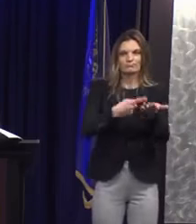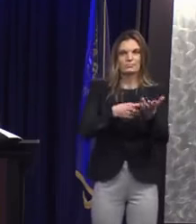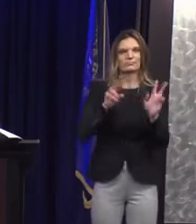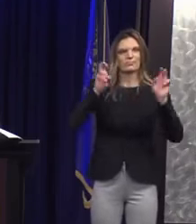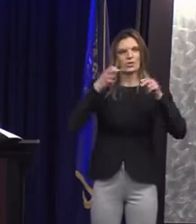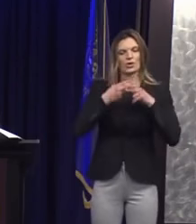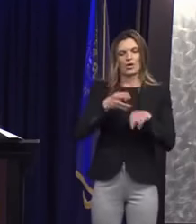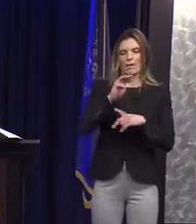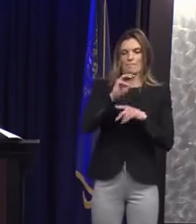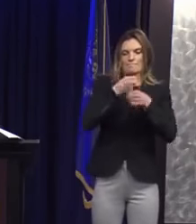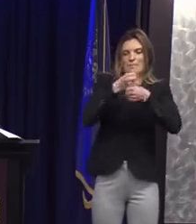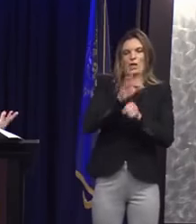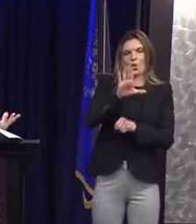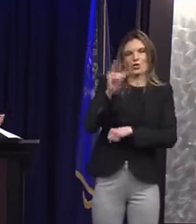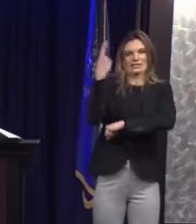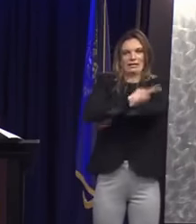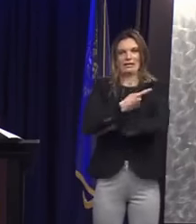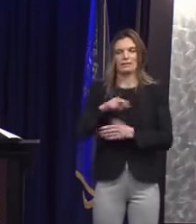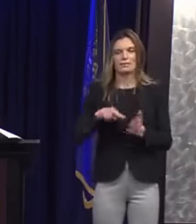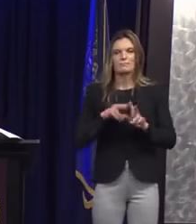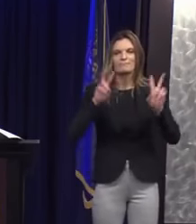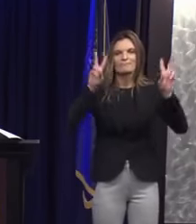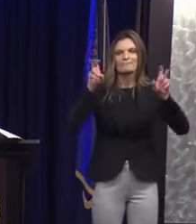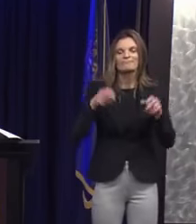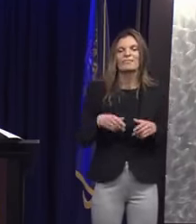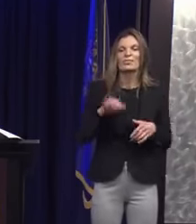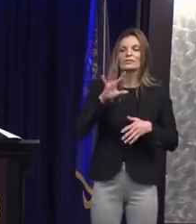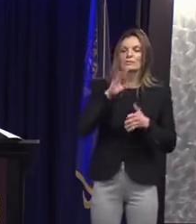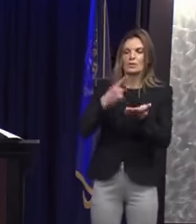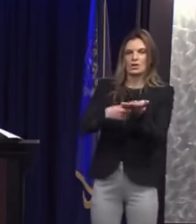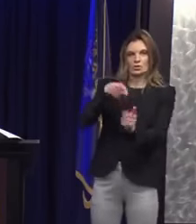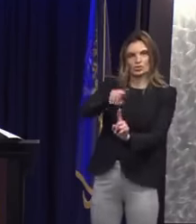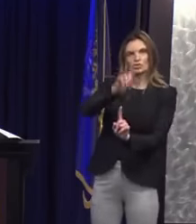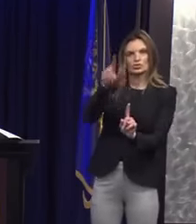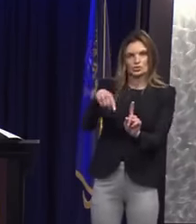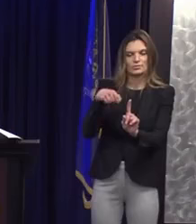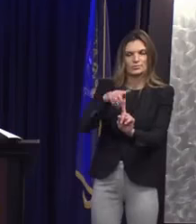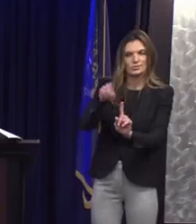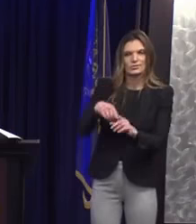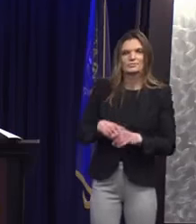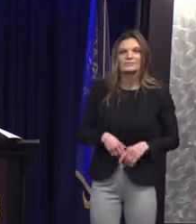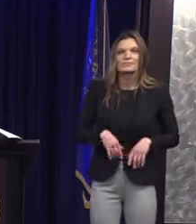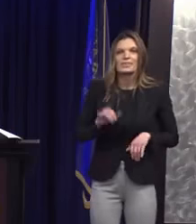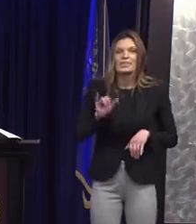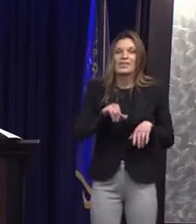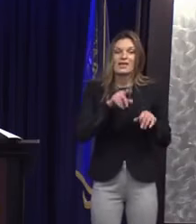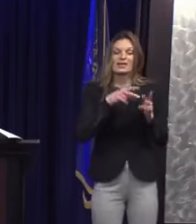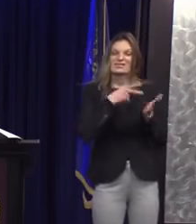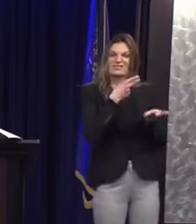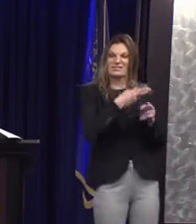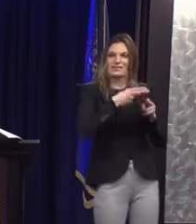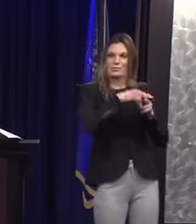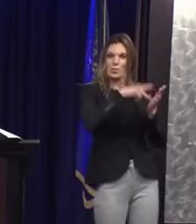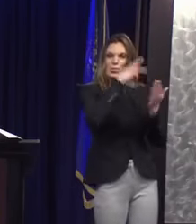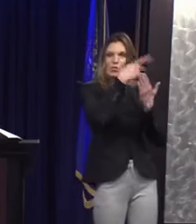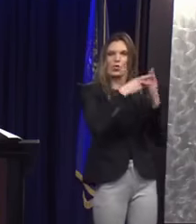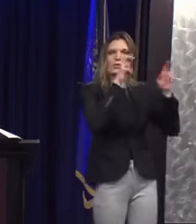So the second investigation we're going to review involves the city of Detroit and the Make Your Date program.